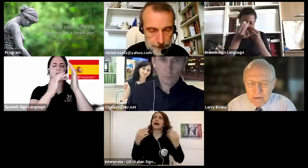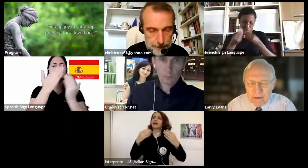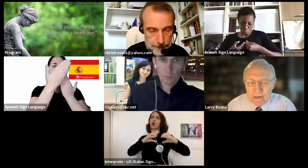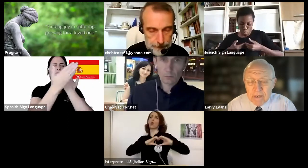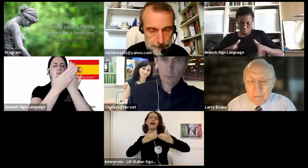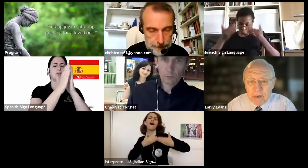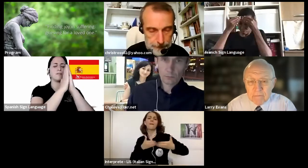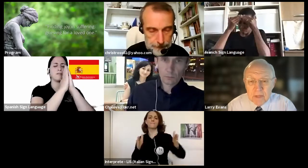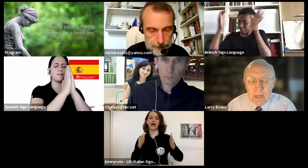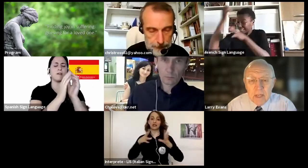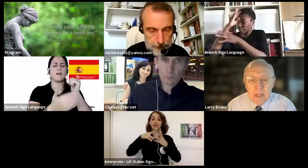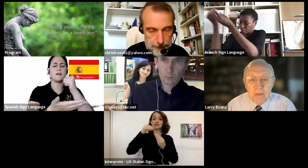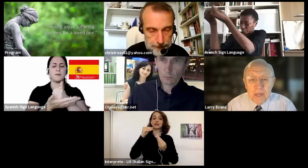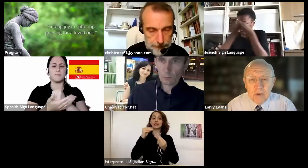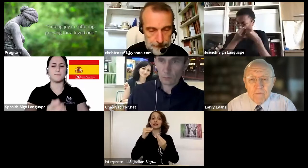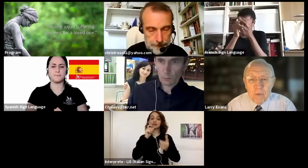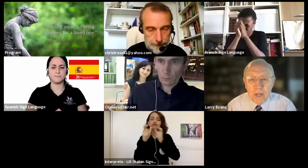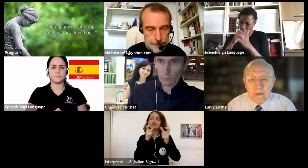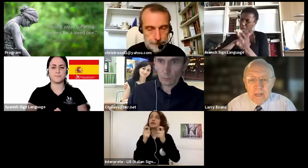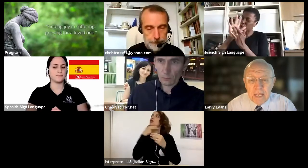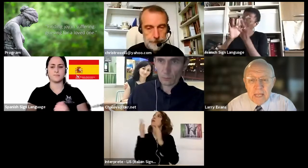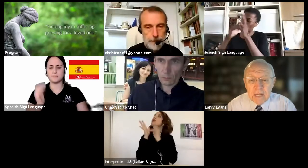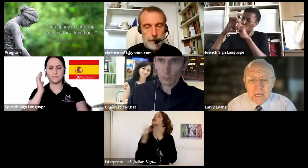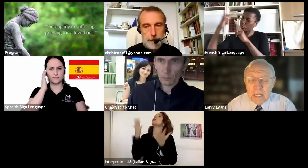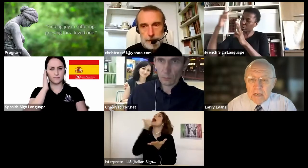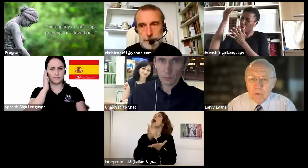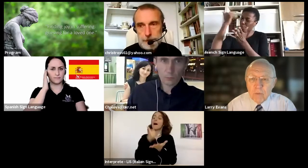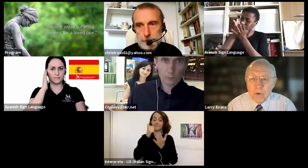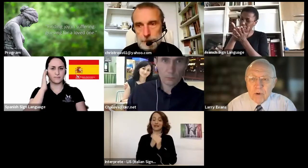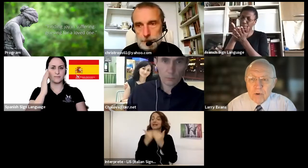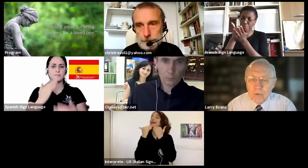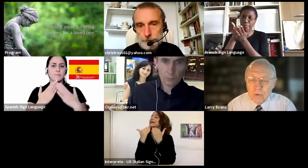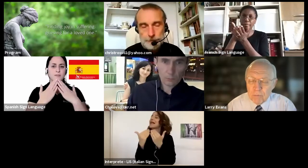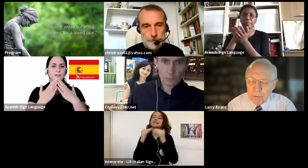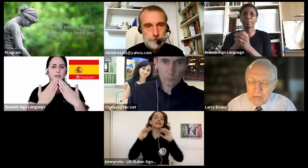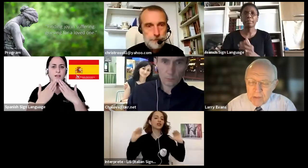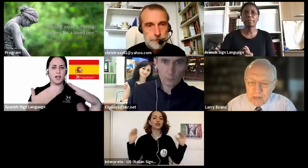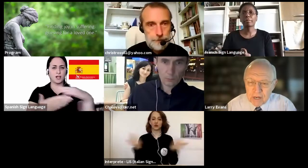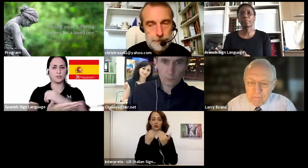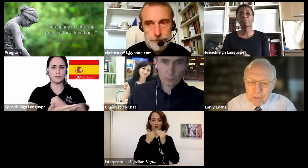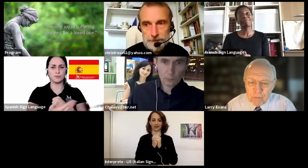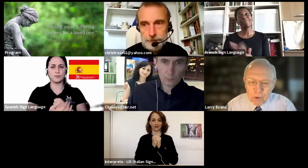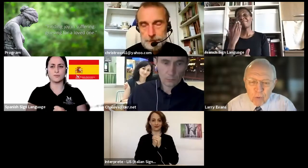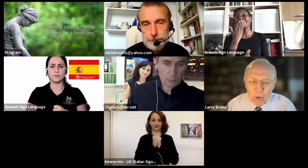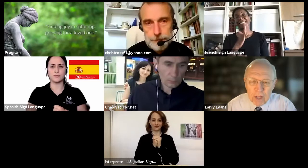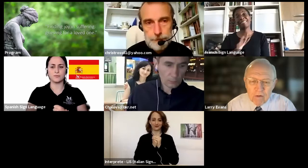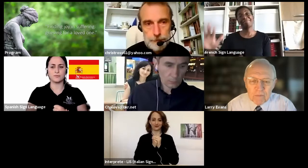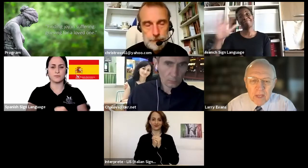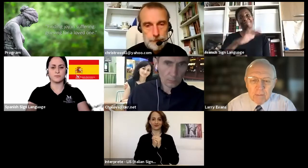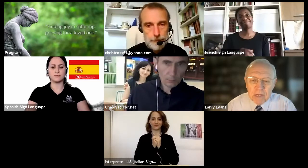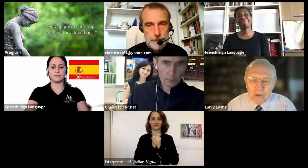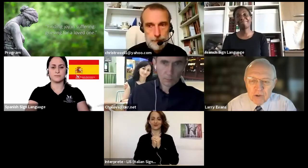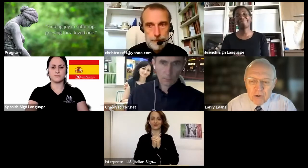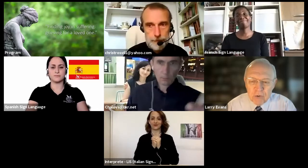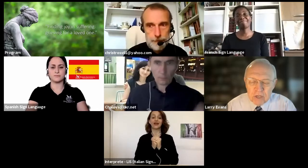pray. Amen. Thank you, everyone. And we will pray that everything will go well.